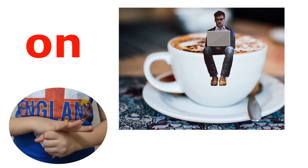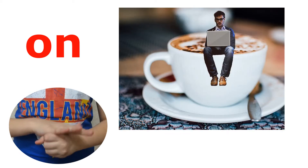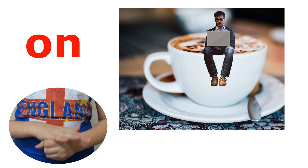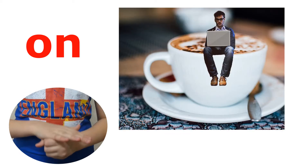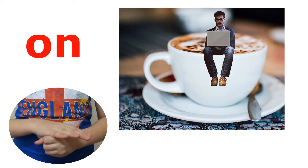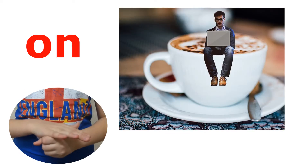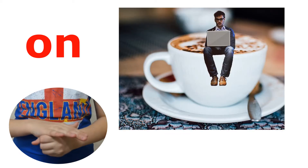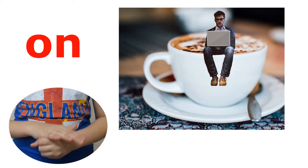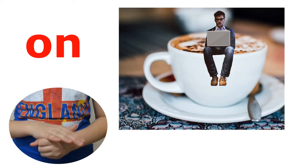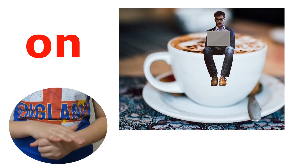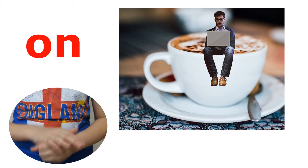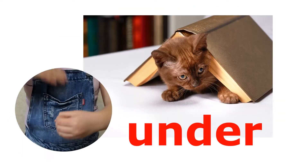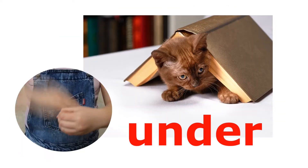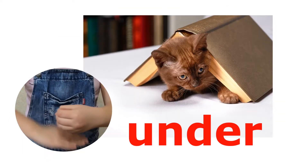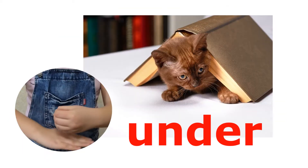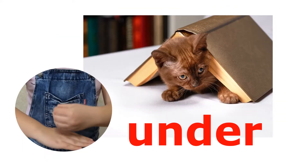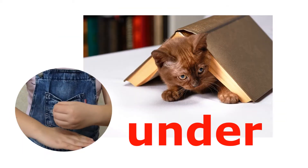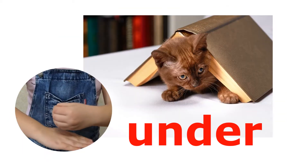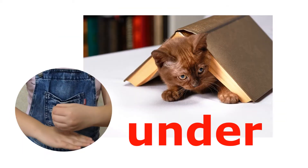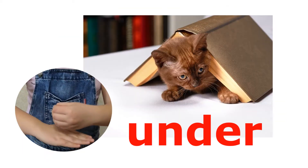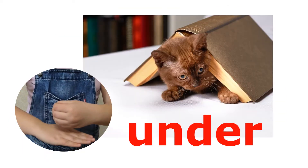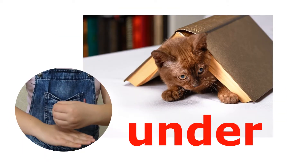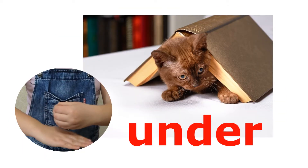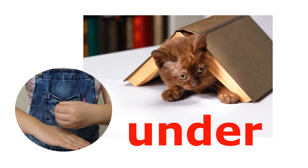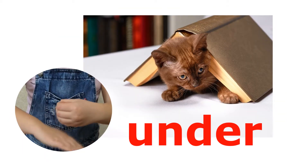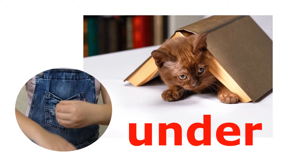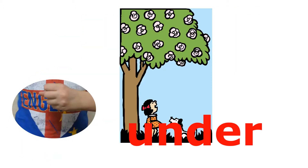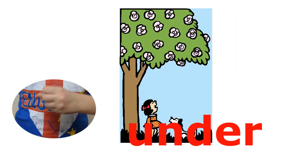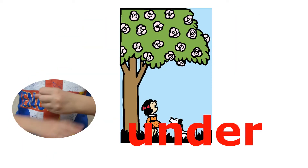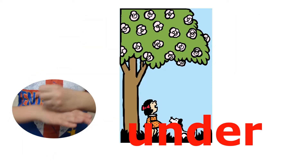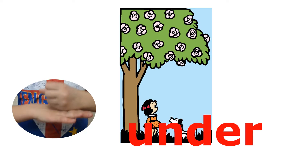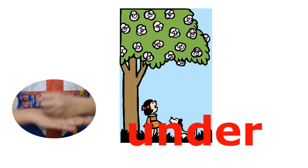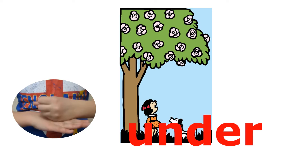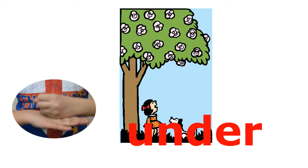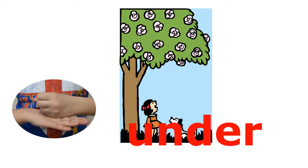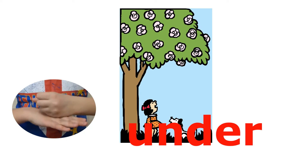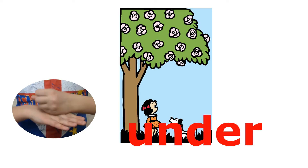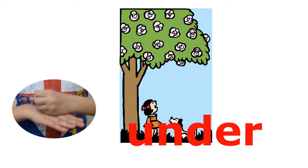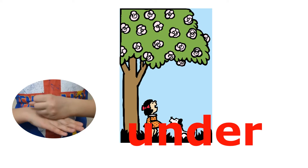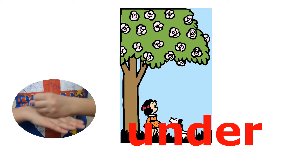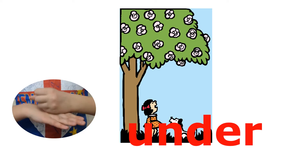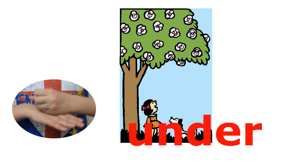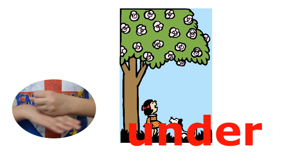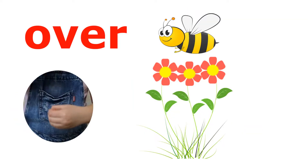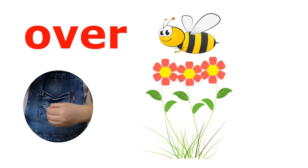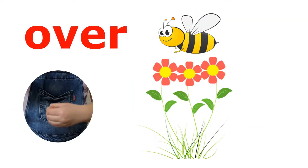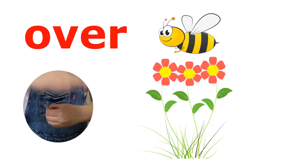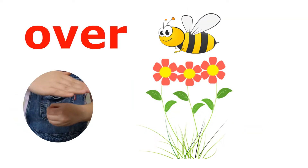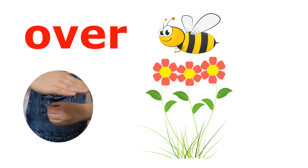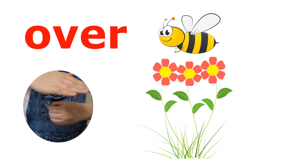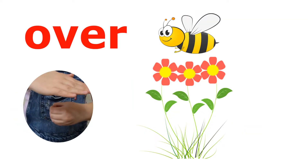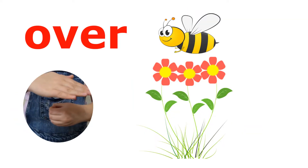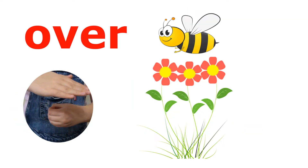on the cup, under the book, under the tree, over the flowers,